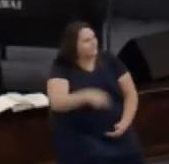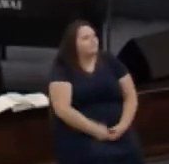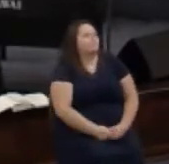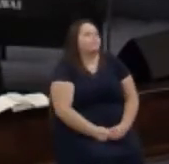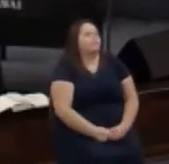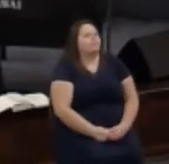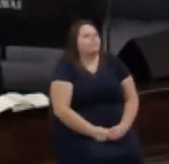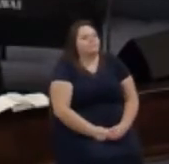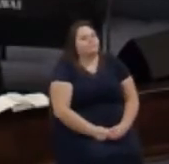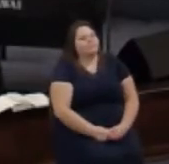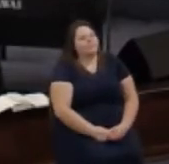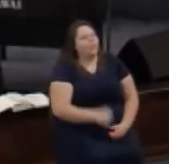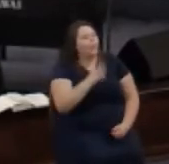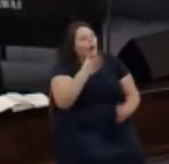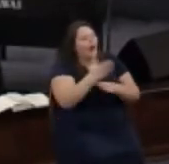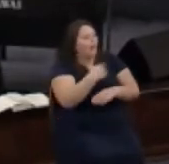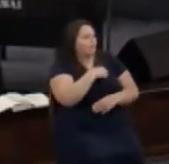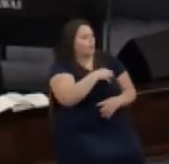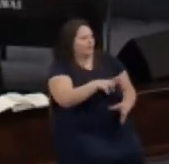his answers